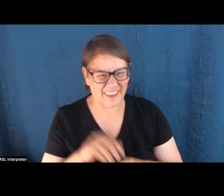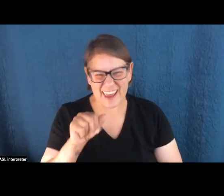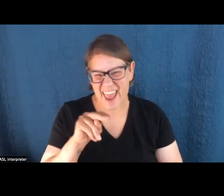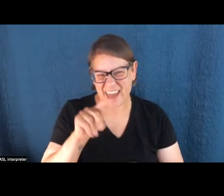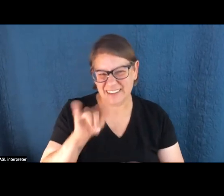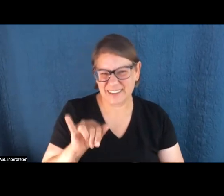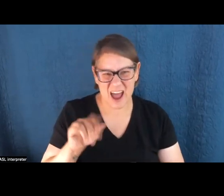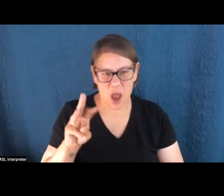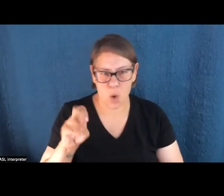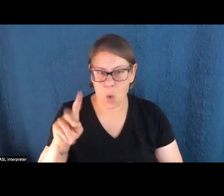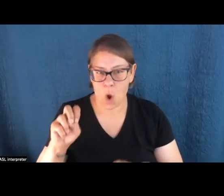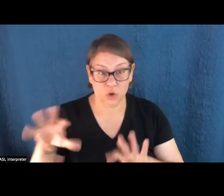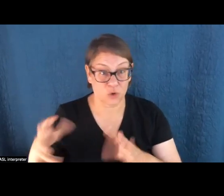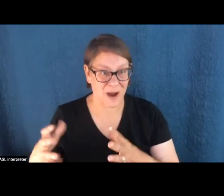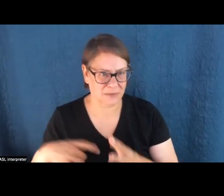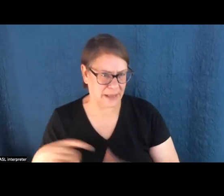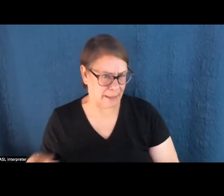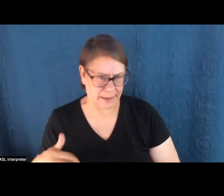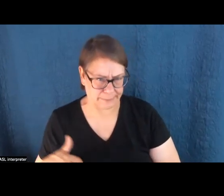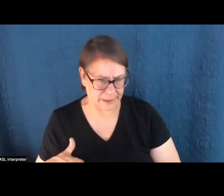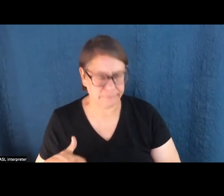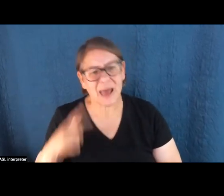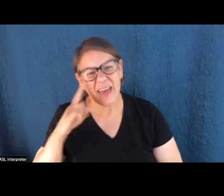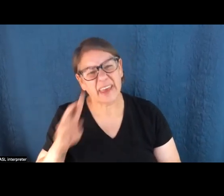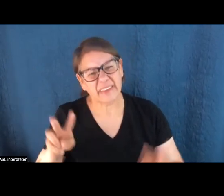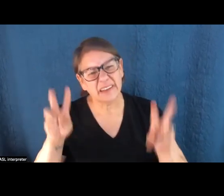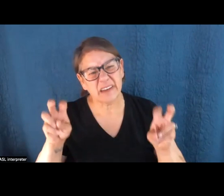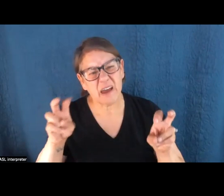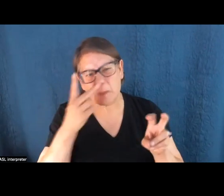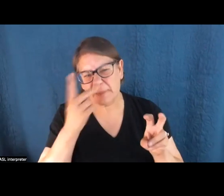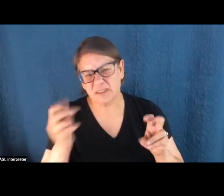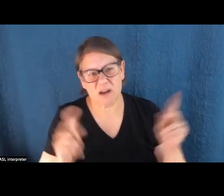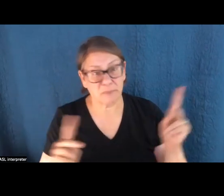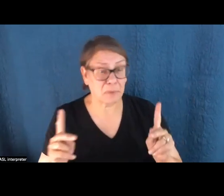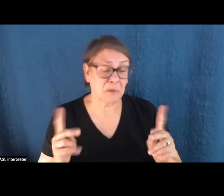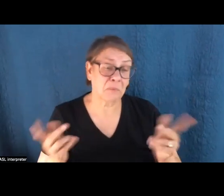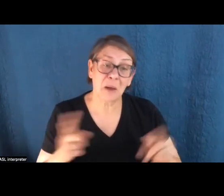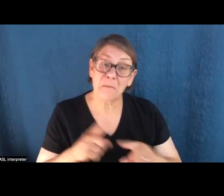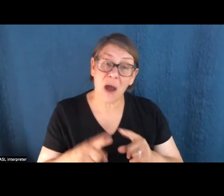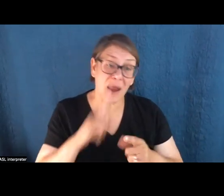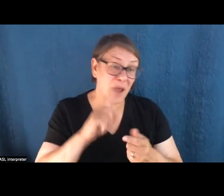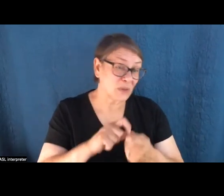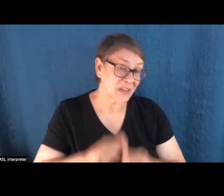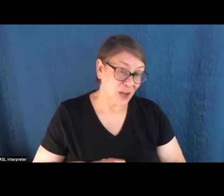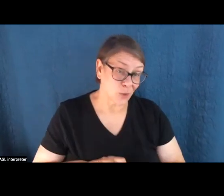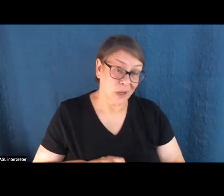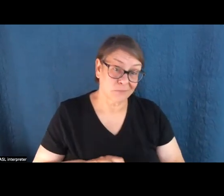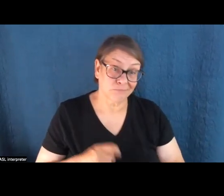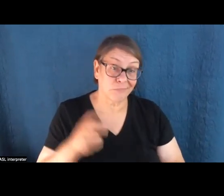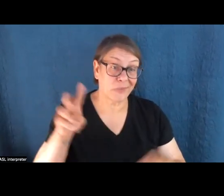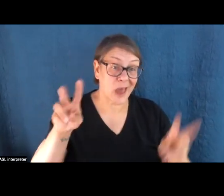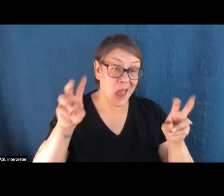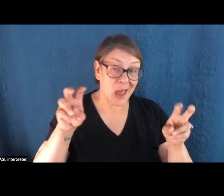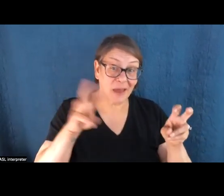I think the headline of the piece in particular sort of pissed people off, and I'll admit it was pretty provocative, but I think it was accurate. The headline was, quote,